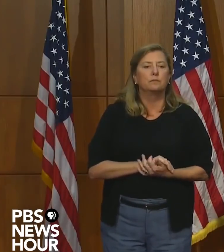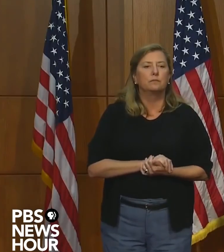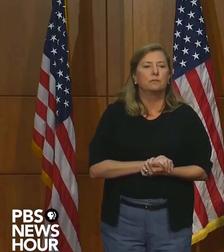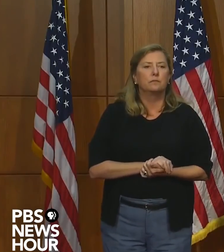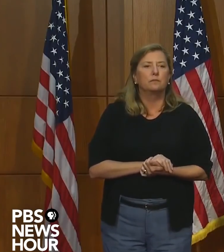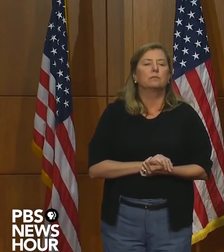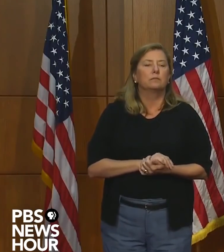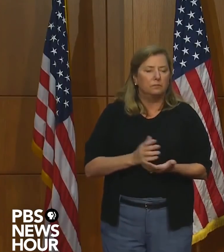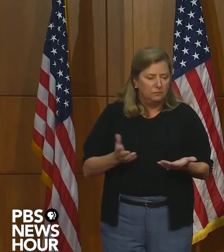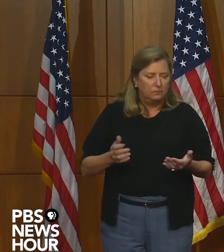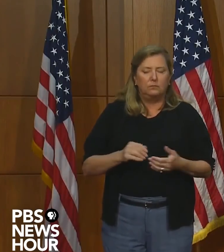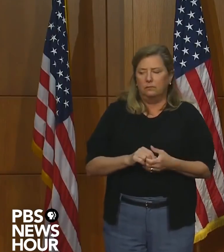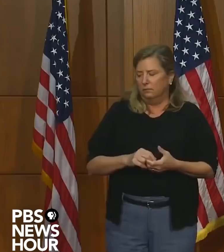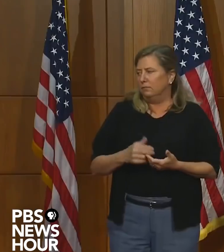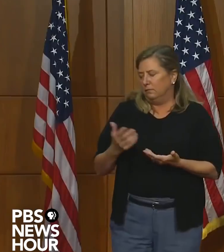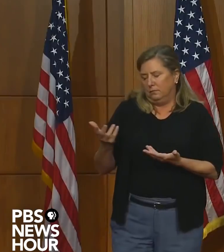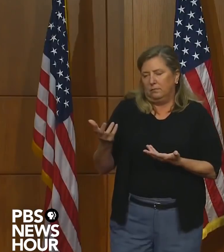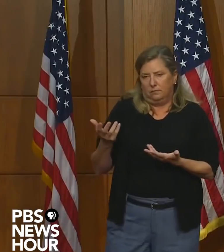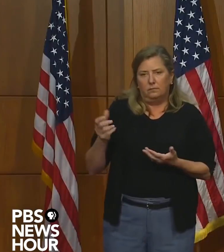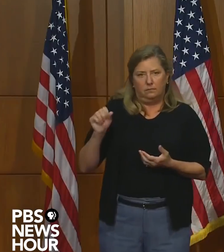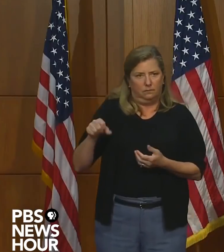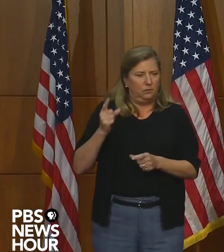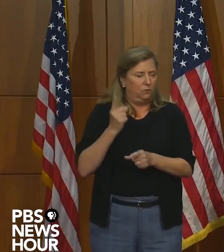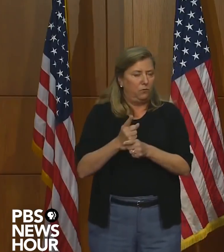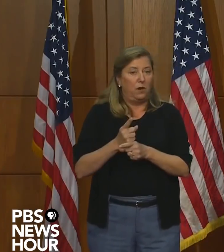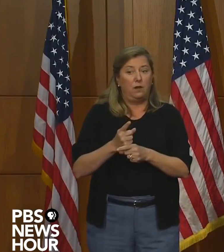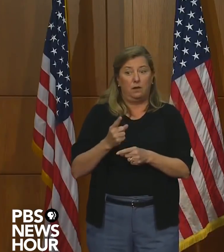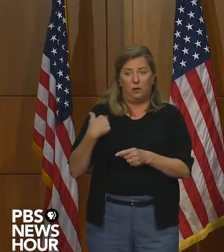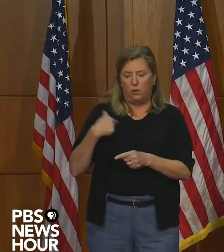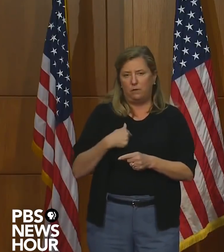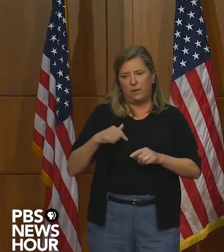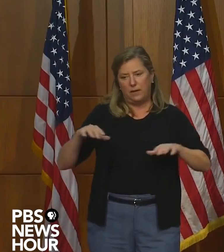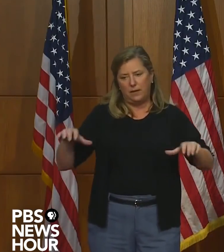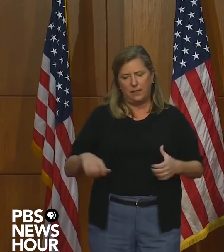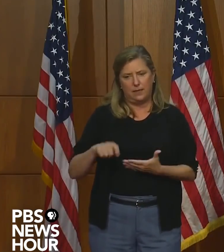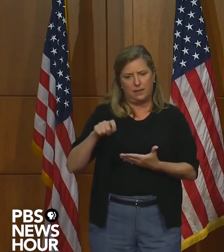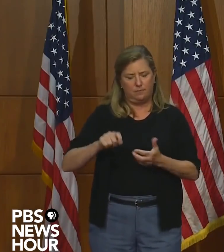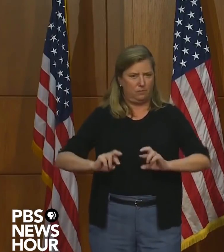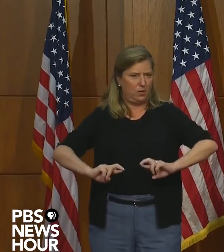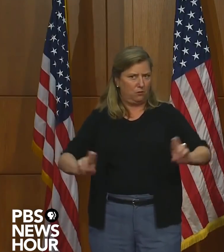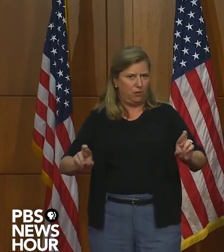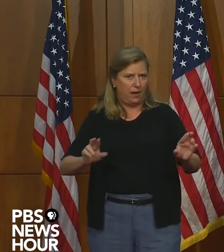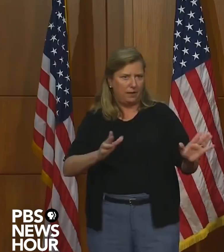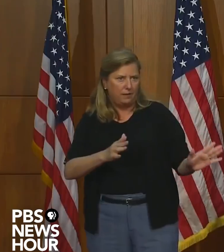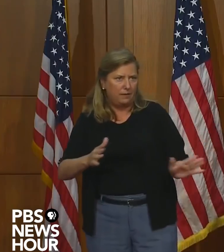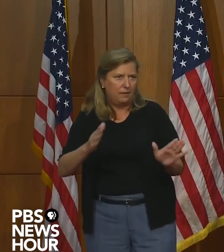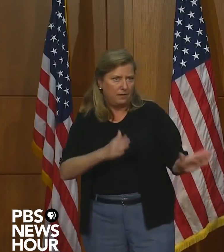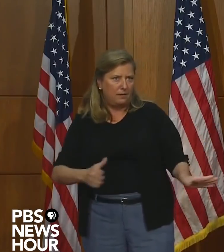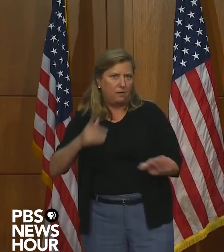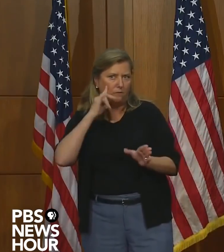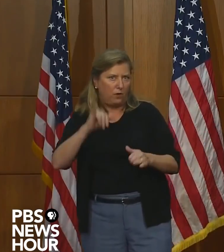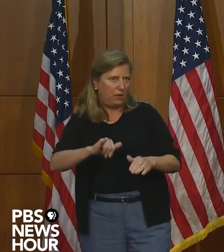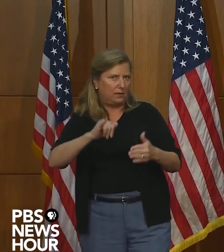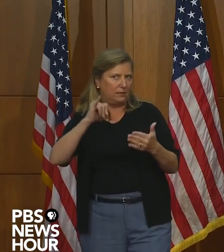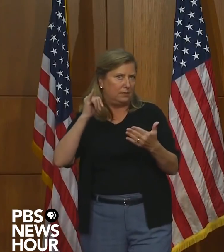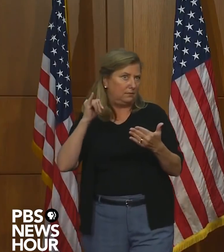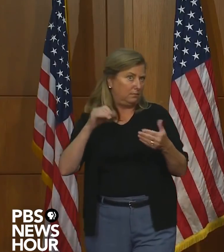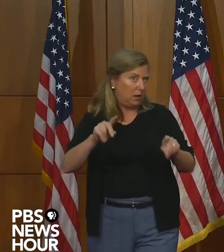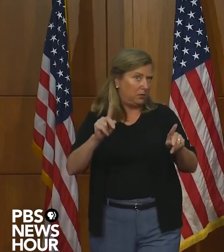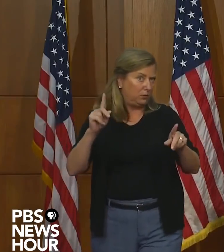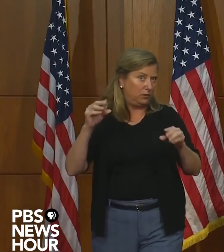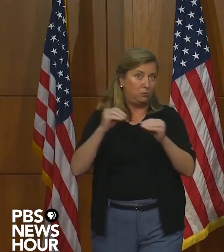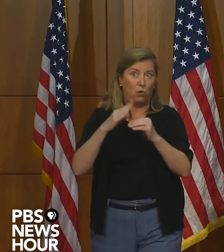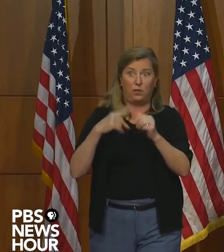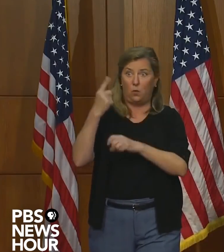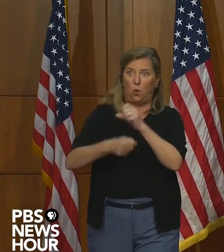So as the governor said, we have council's office has been preparing for this, um, opportunity for over a